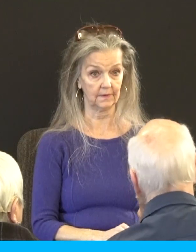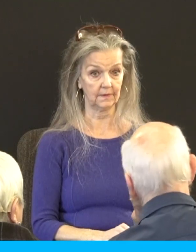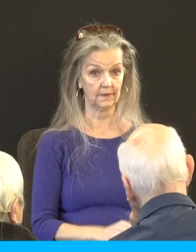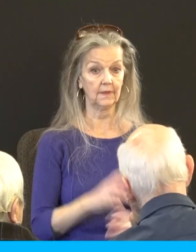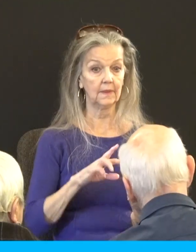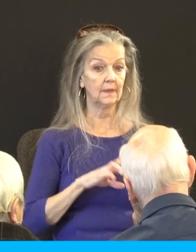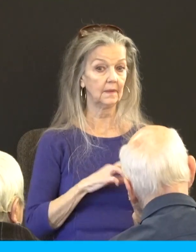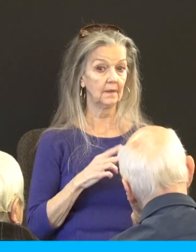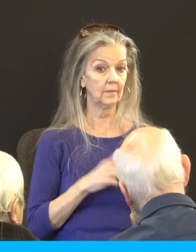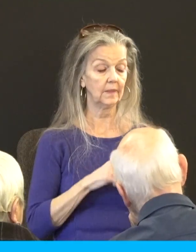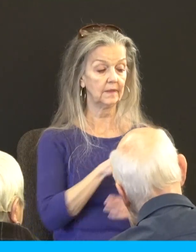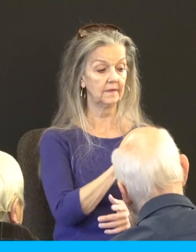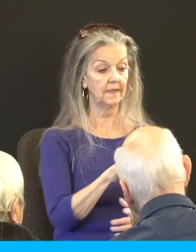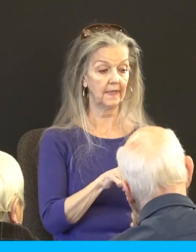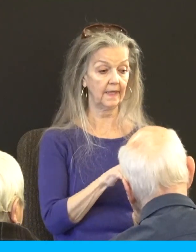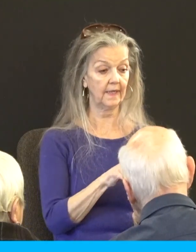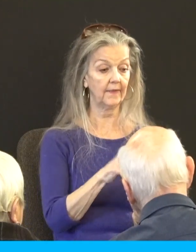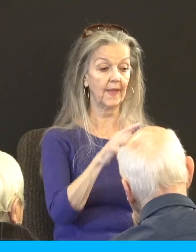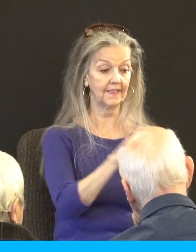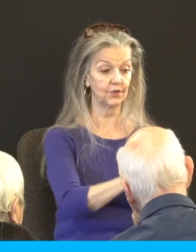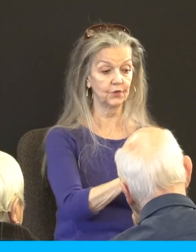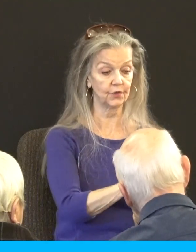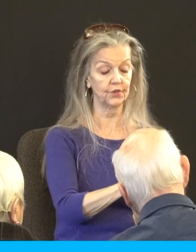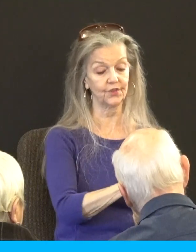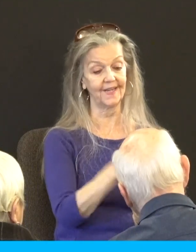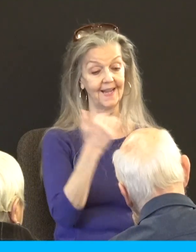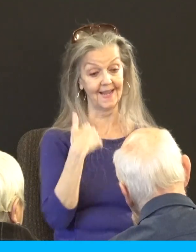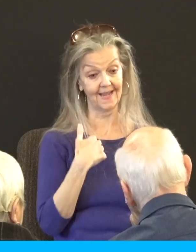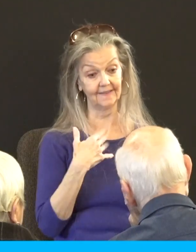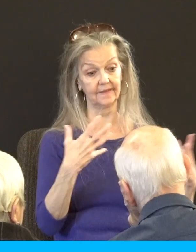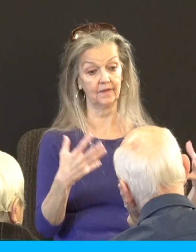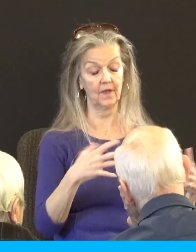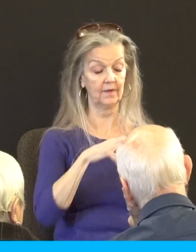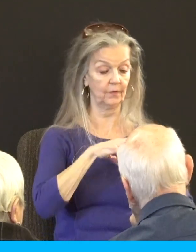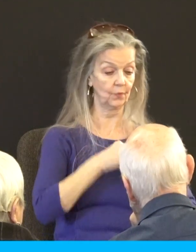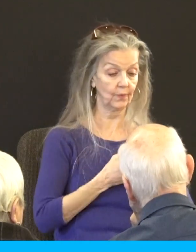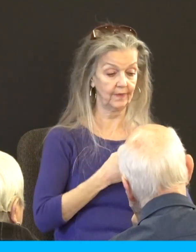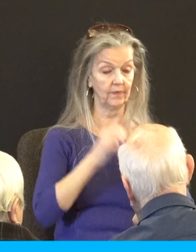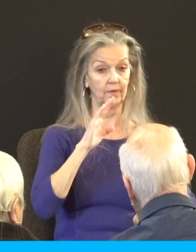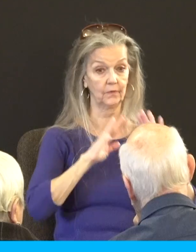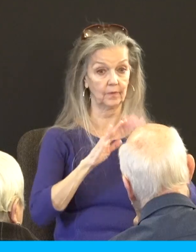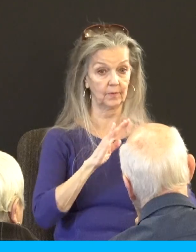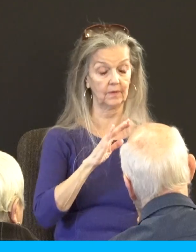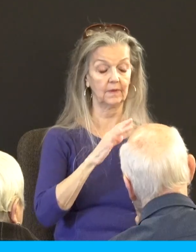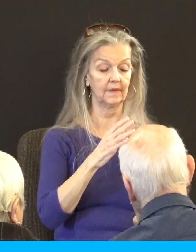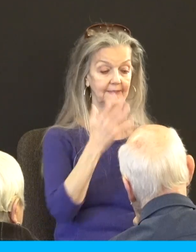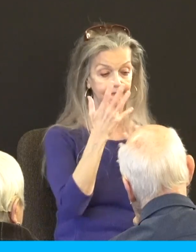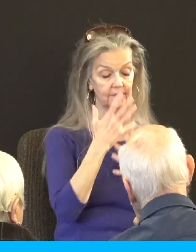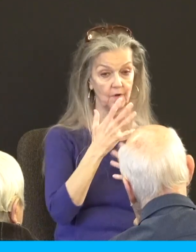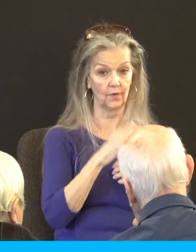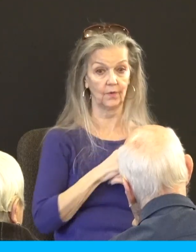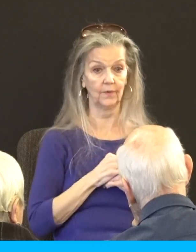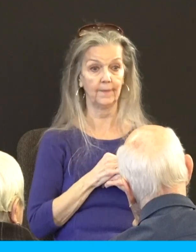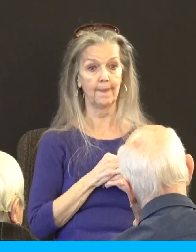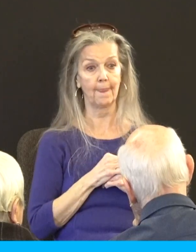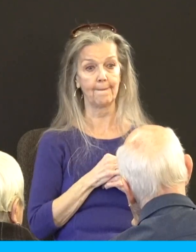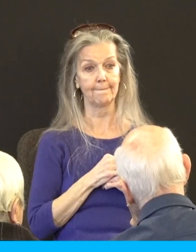grief, trouble, or sorrow. Good. I determined, by the way, the Greek is easier to say in the Hebrew. You'll see.